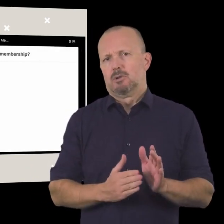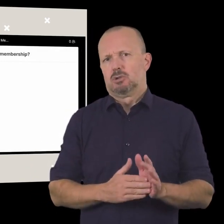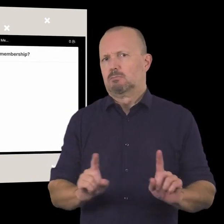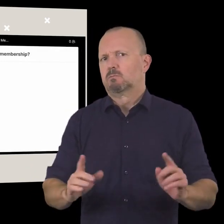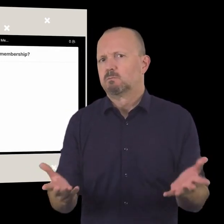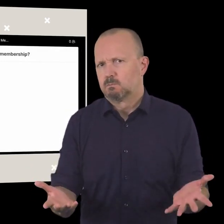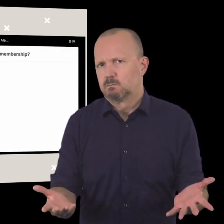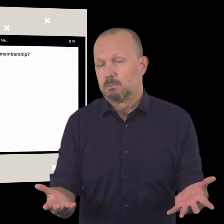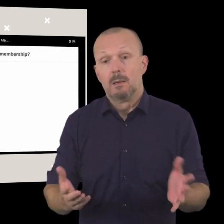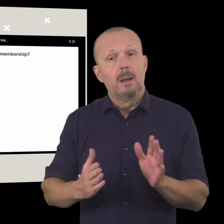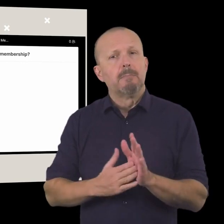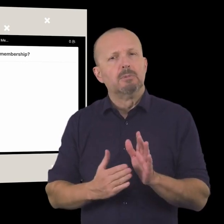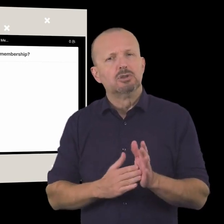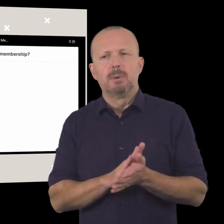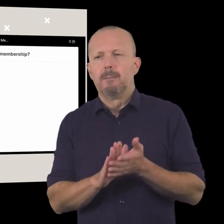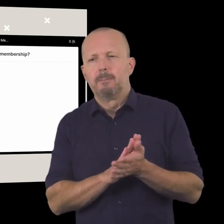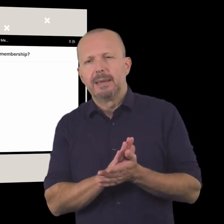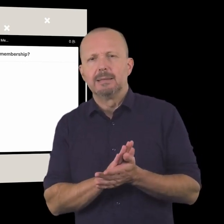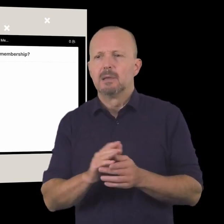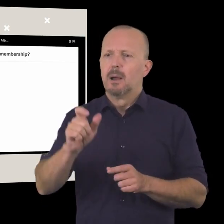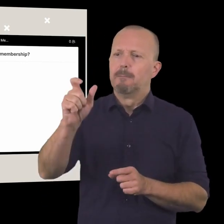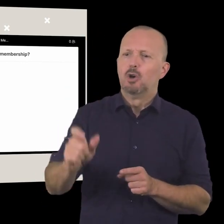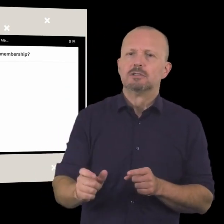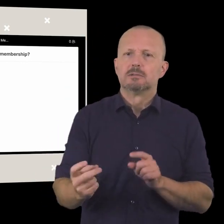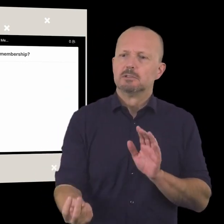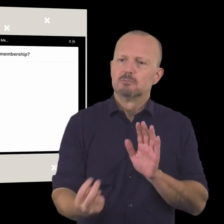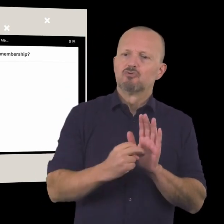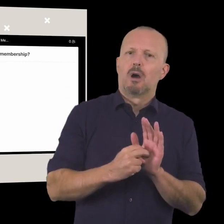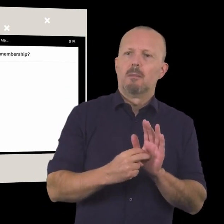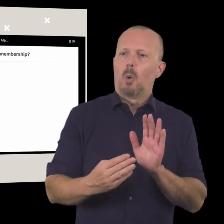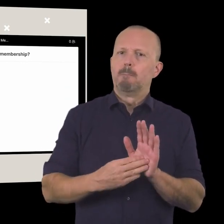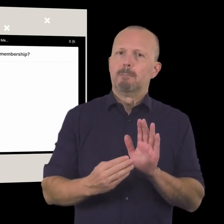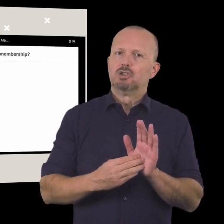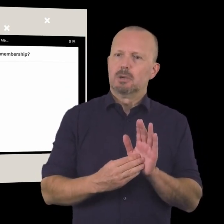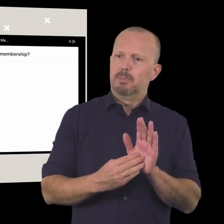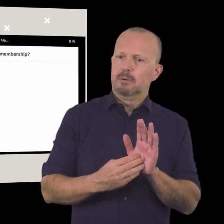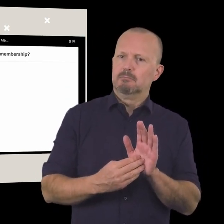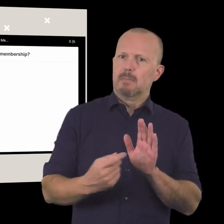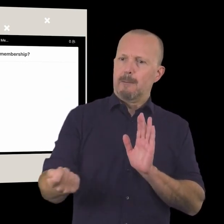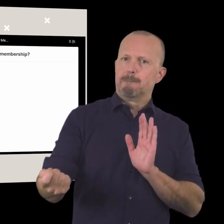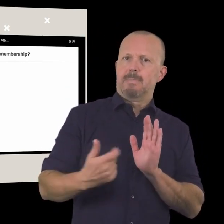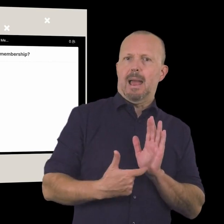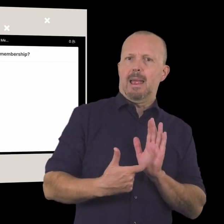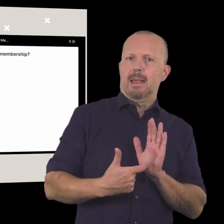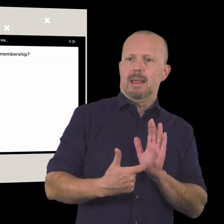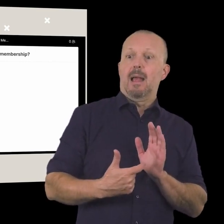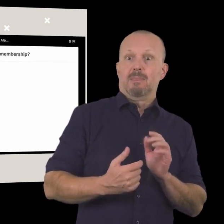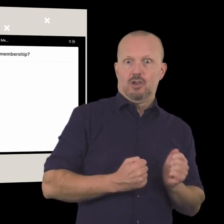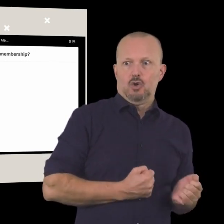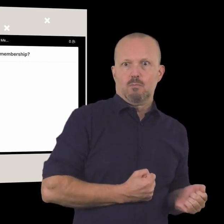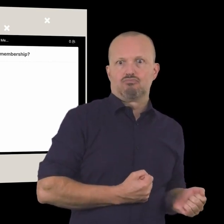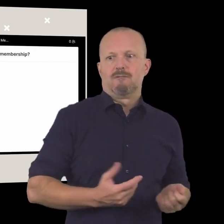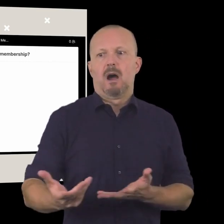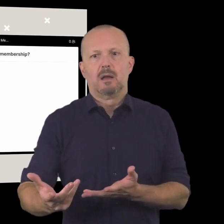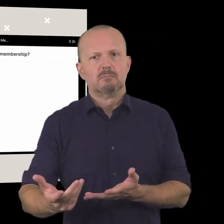income comes from membership uh and membership is where people pay a membership or subscription fee to belong and in return they